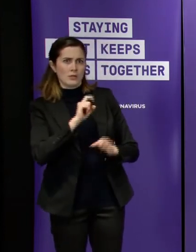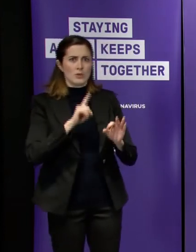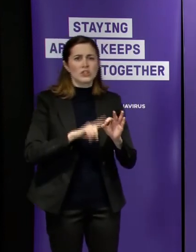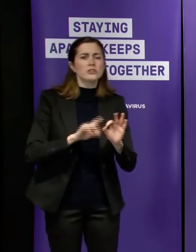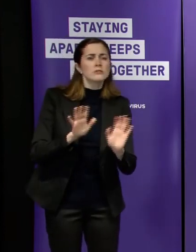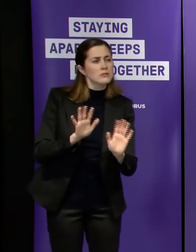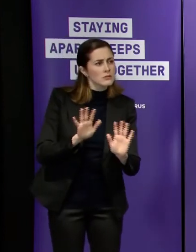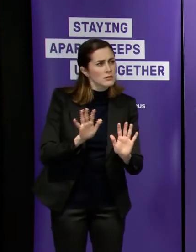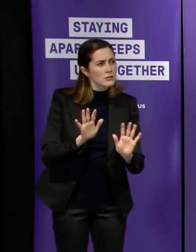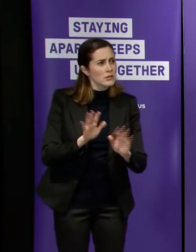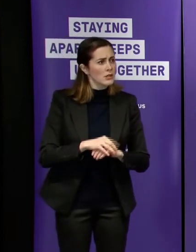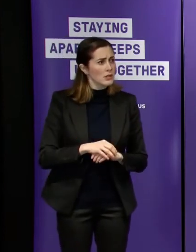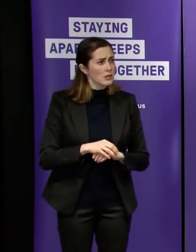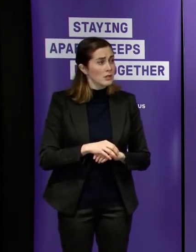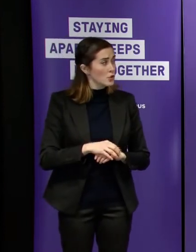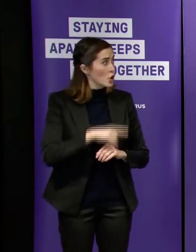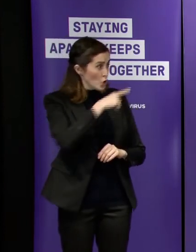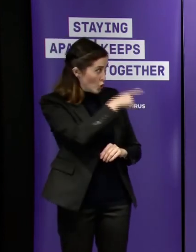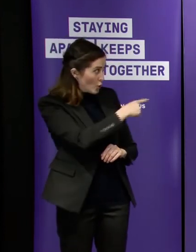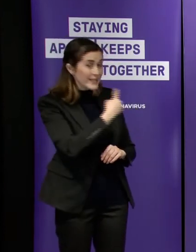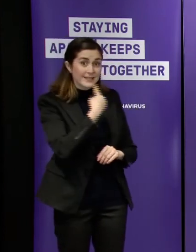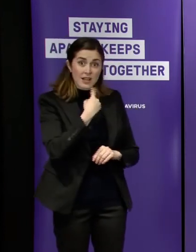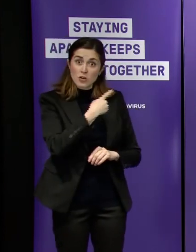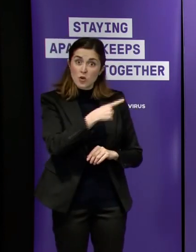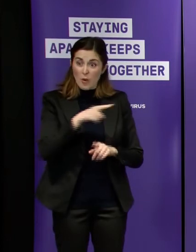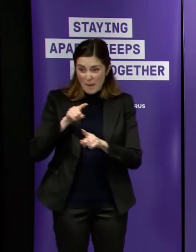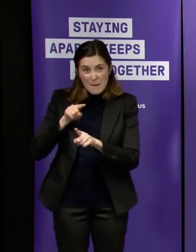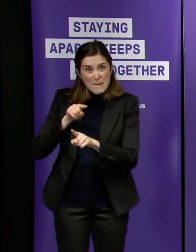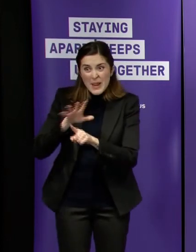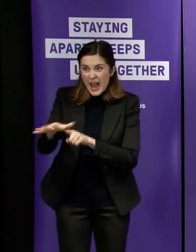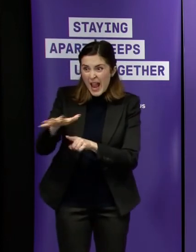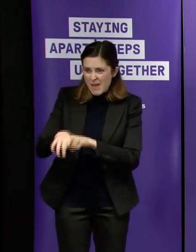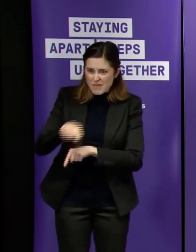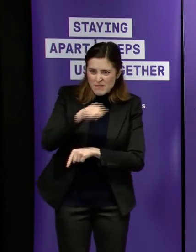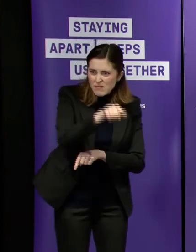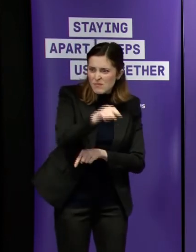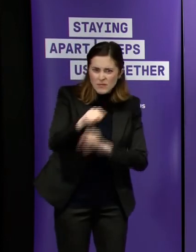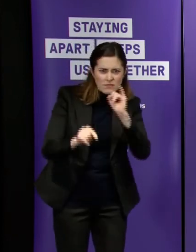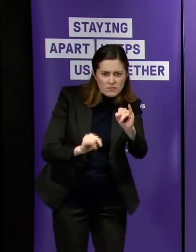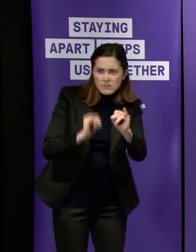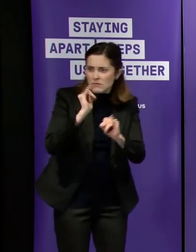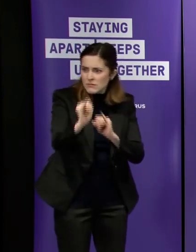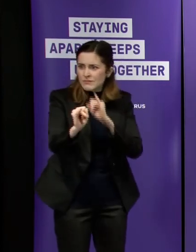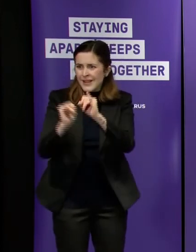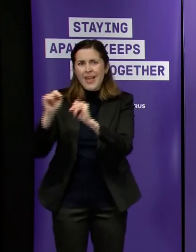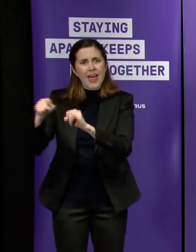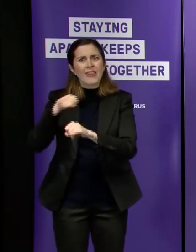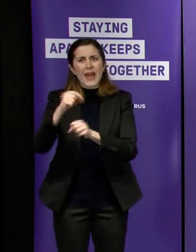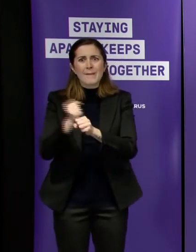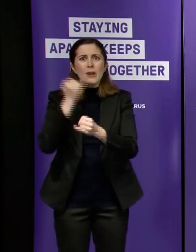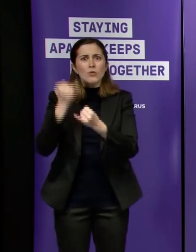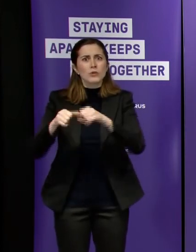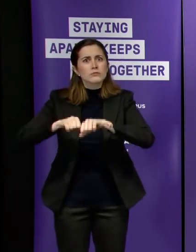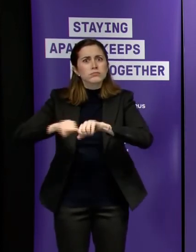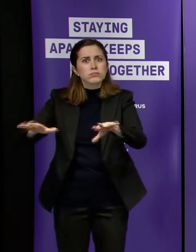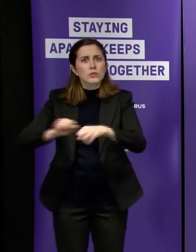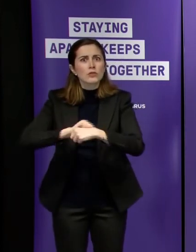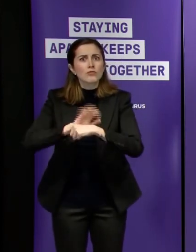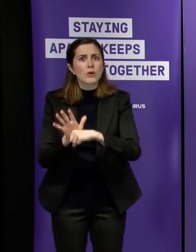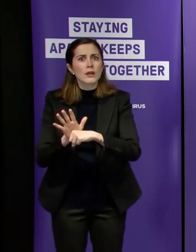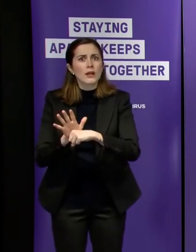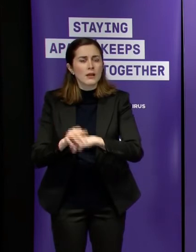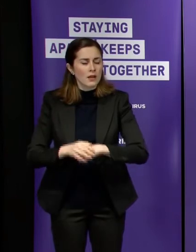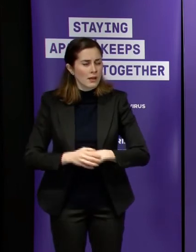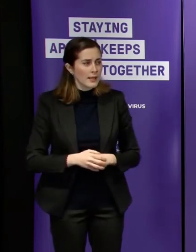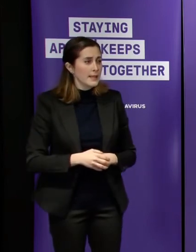for the spread of the virus people not isolating before the spread of the virus is that what you're saying is not accurate uh what what is what what we've